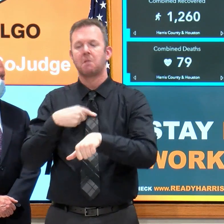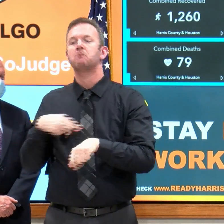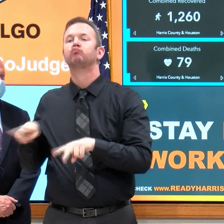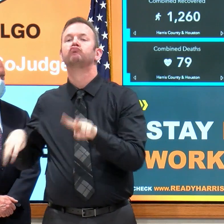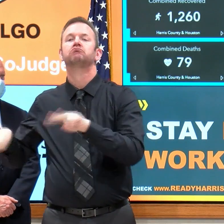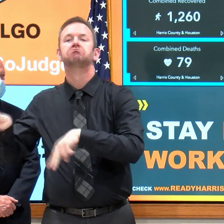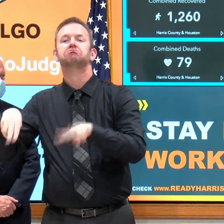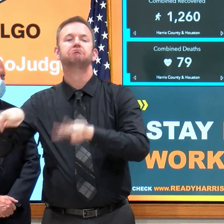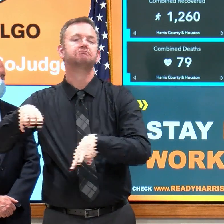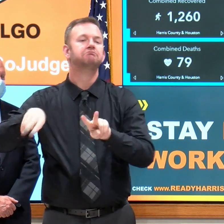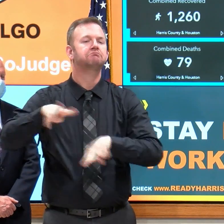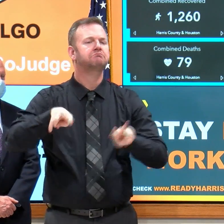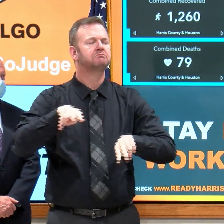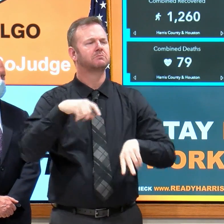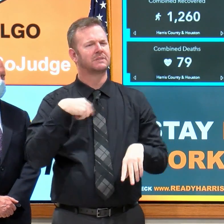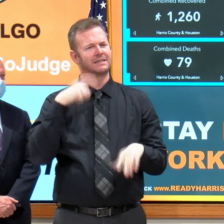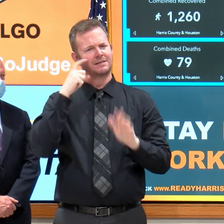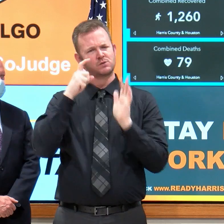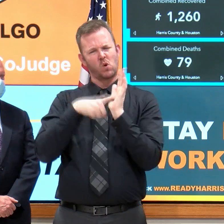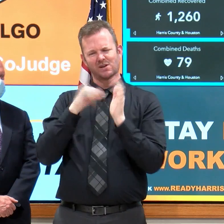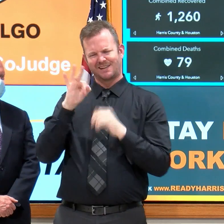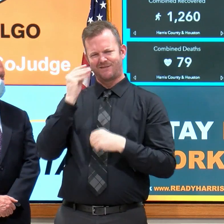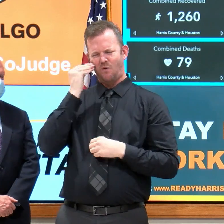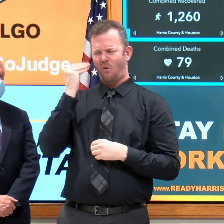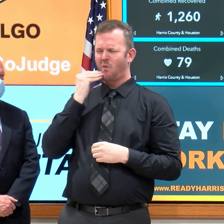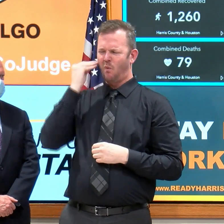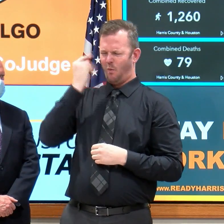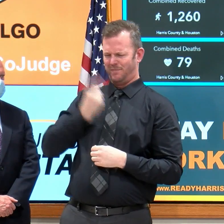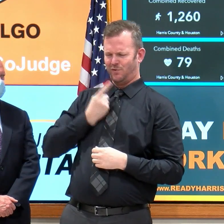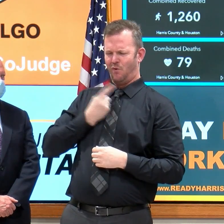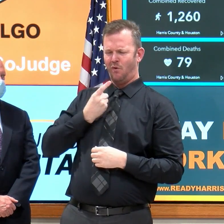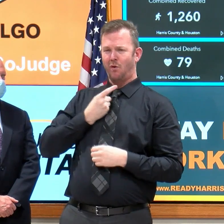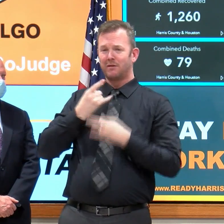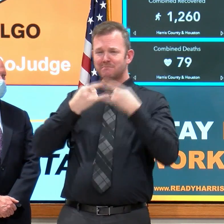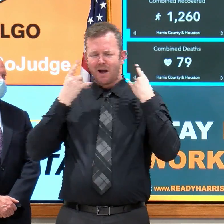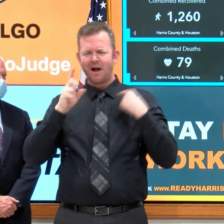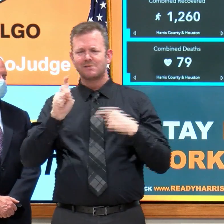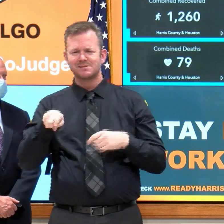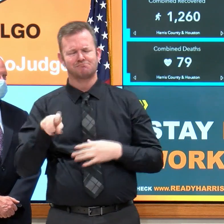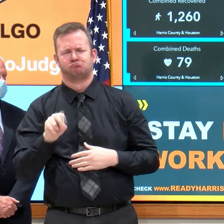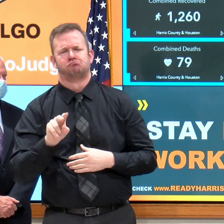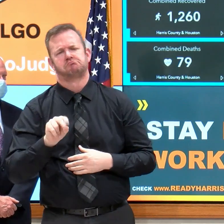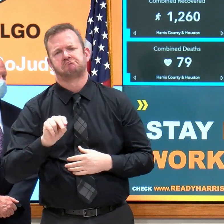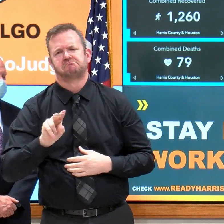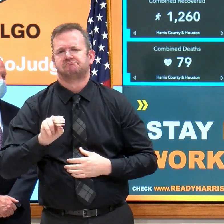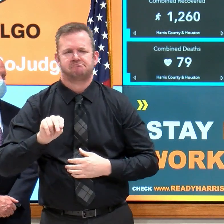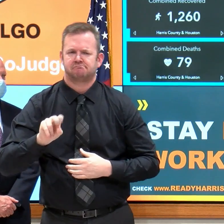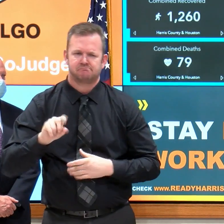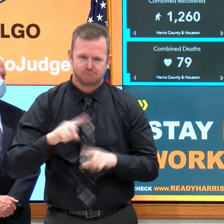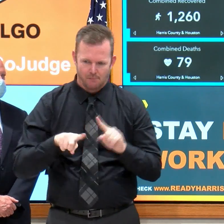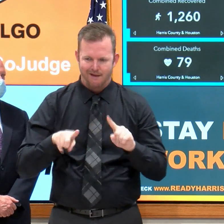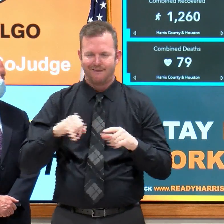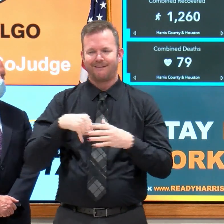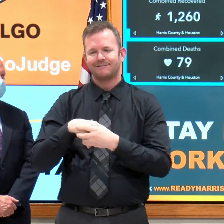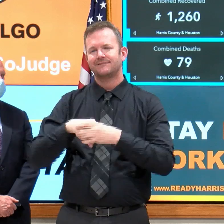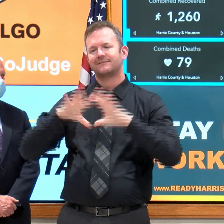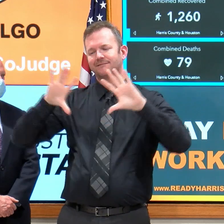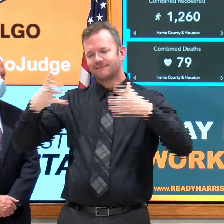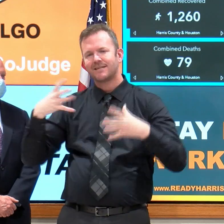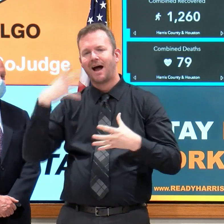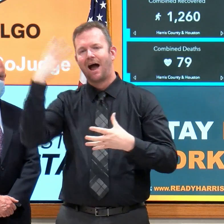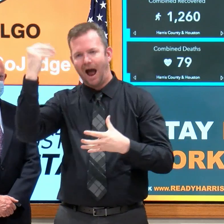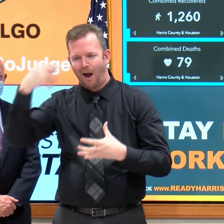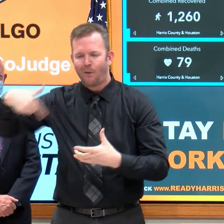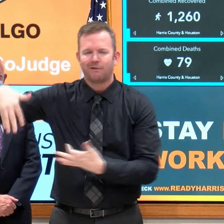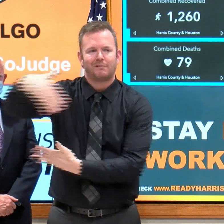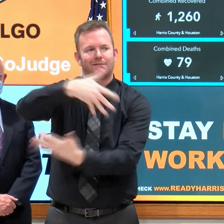gatherings. I also instructed my staff and department directors to wear them while attending in-person meetings or working